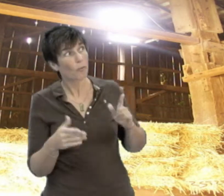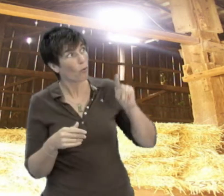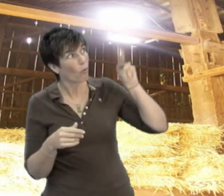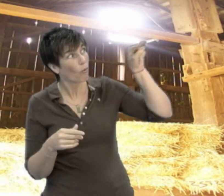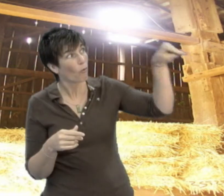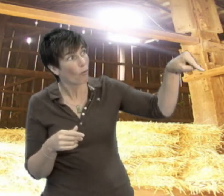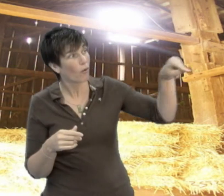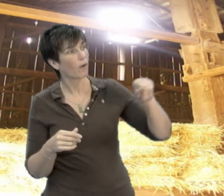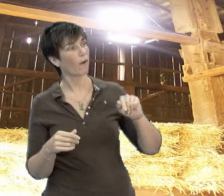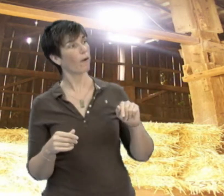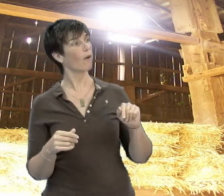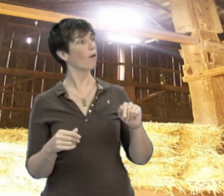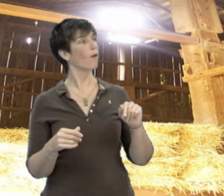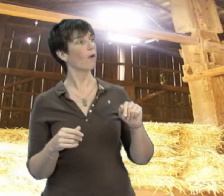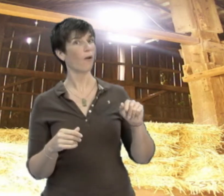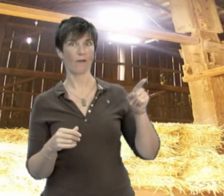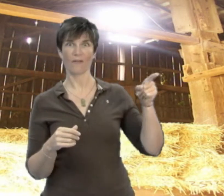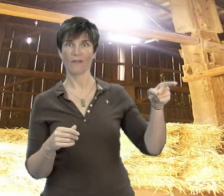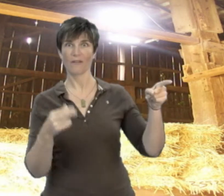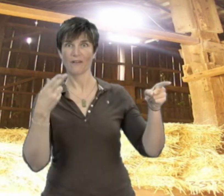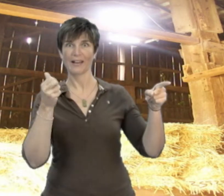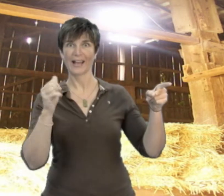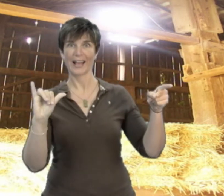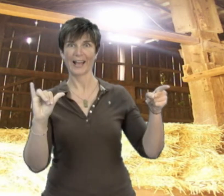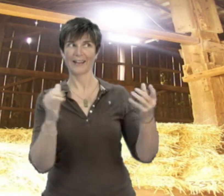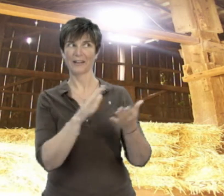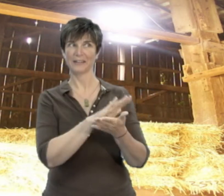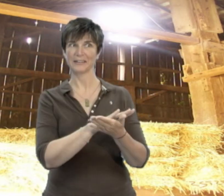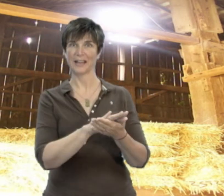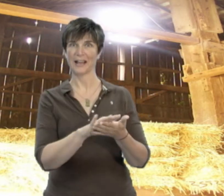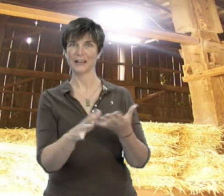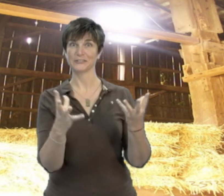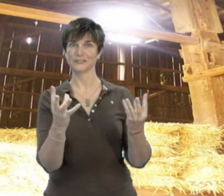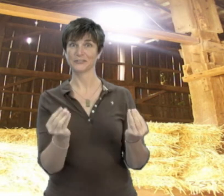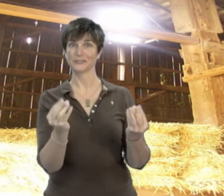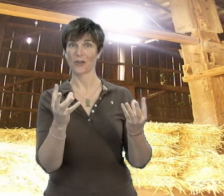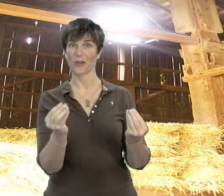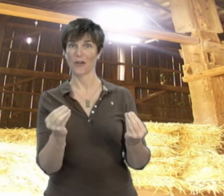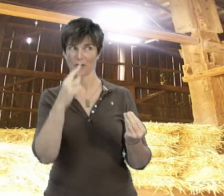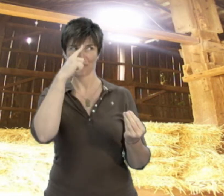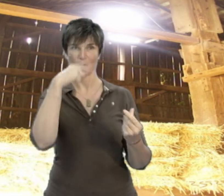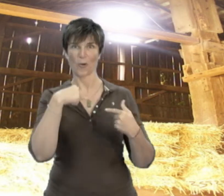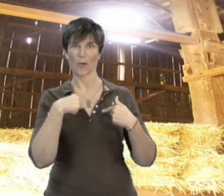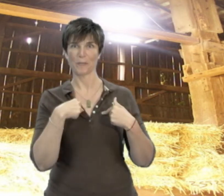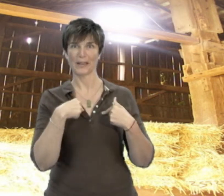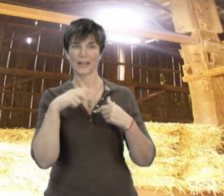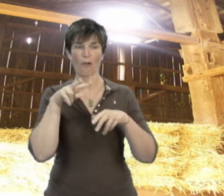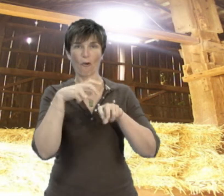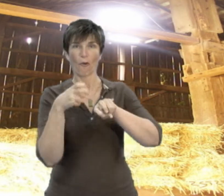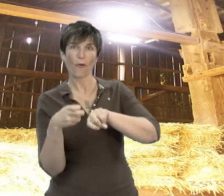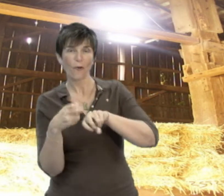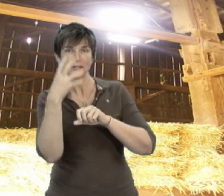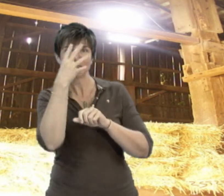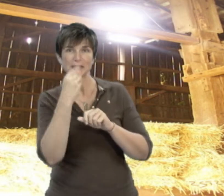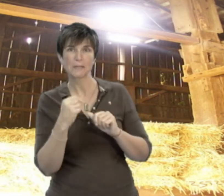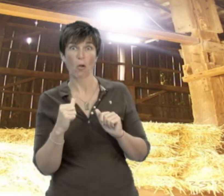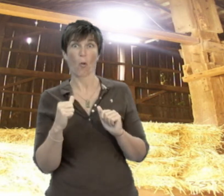The dog saw the farmer and the nice, soft hay and thought, Might as well curl up here for a nap.